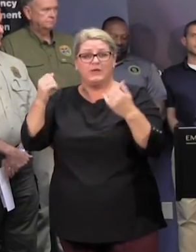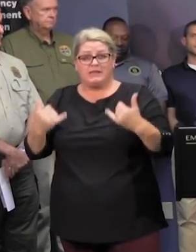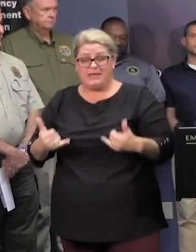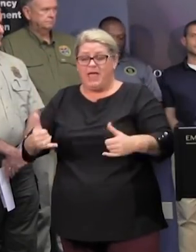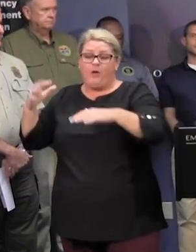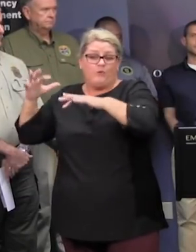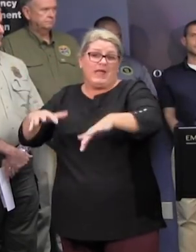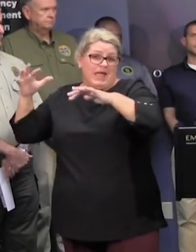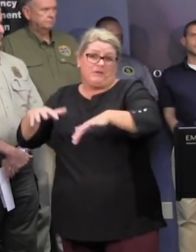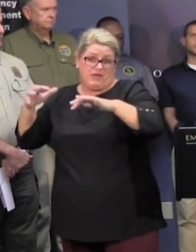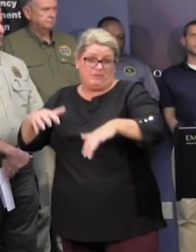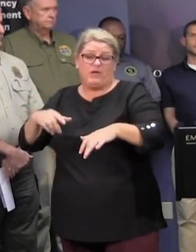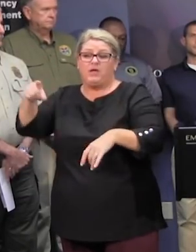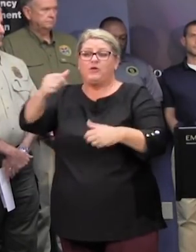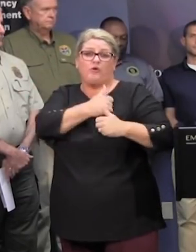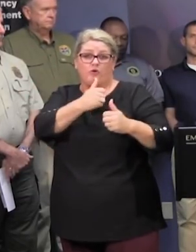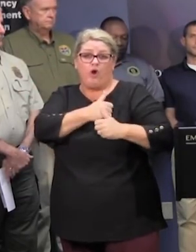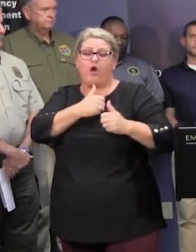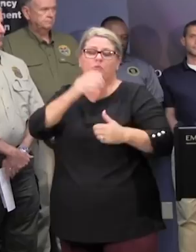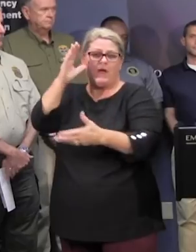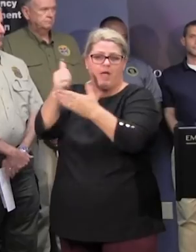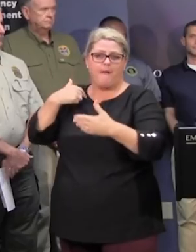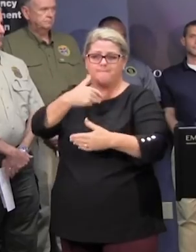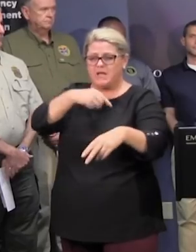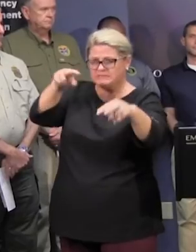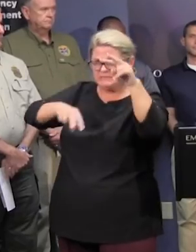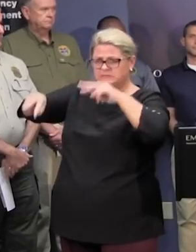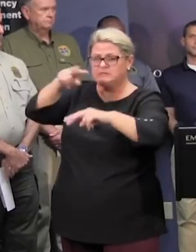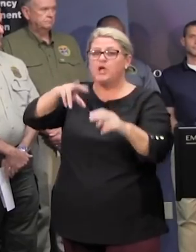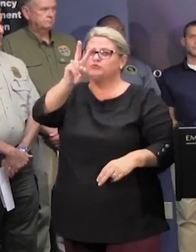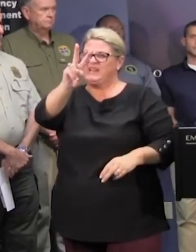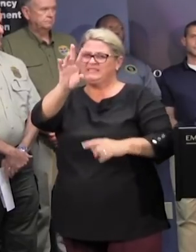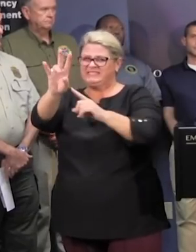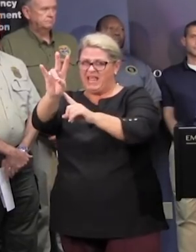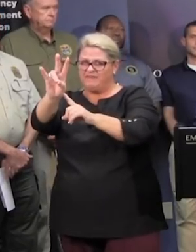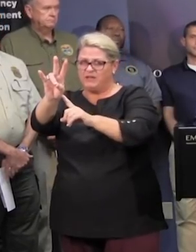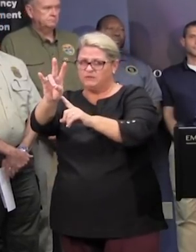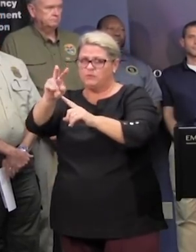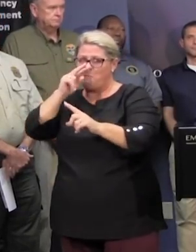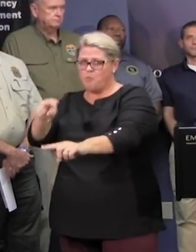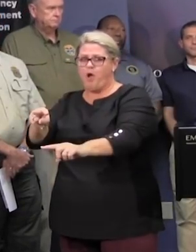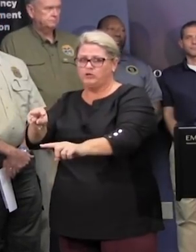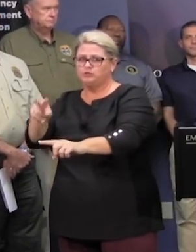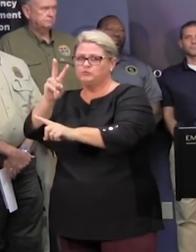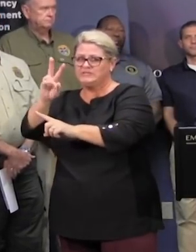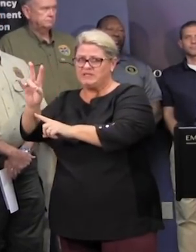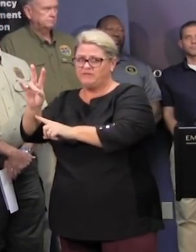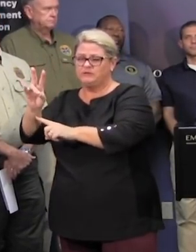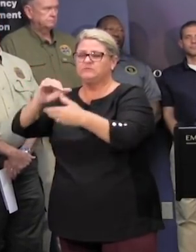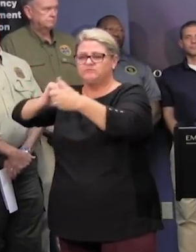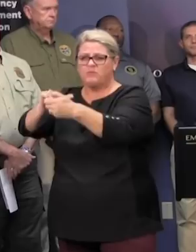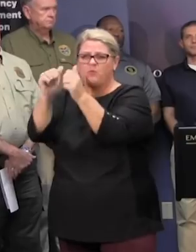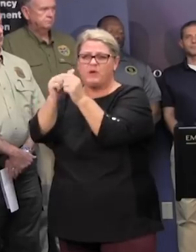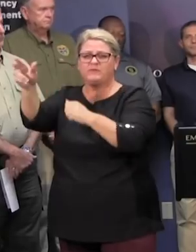state guard we are keeping visual observations on 27 of those dams we are already partnering with the u